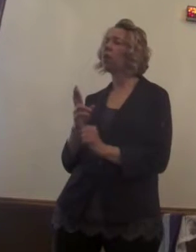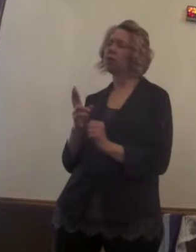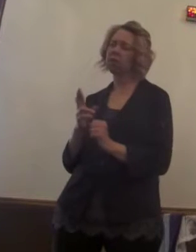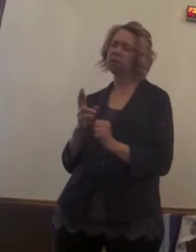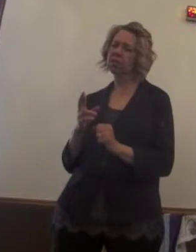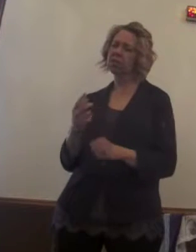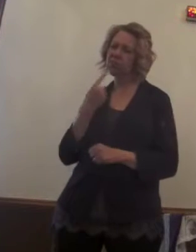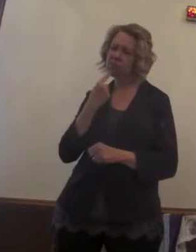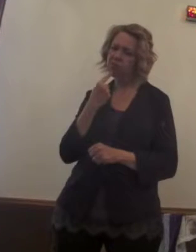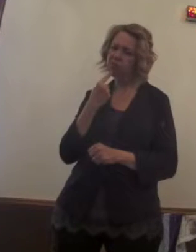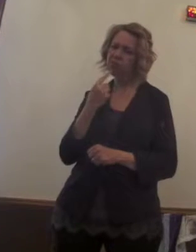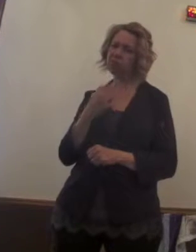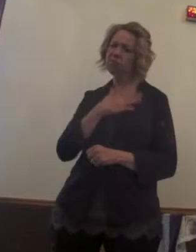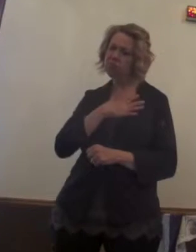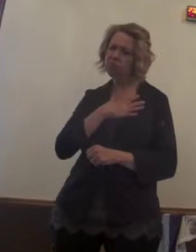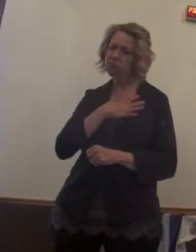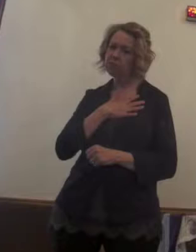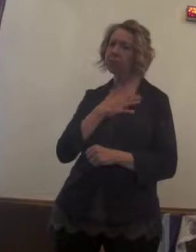be there.